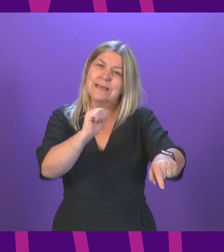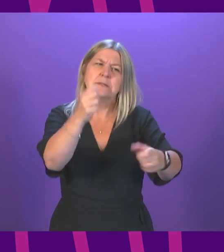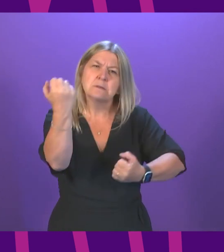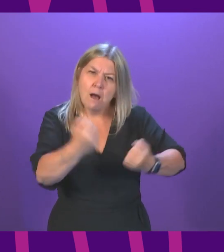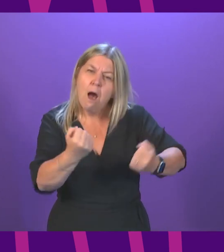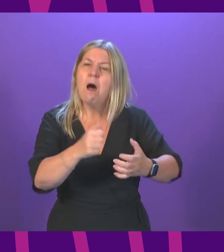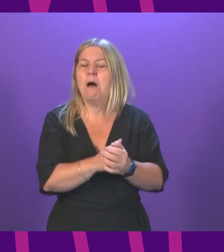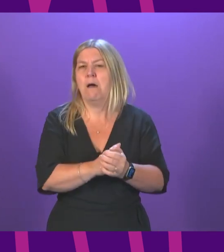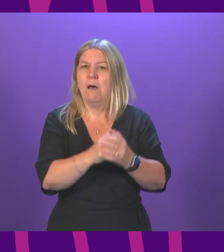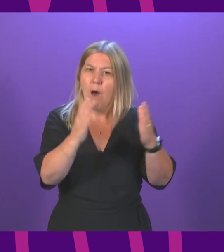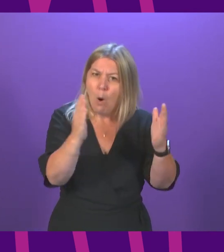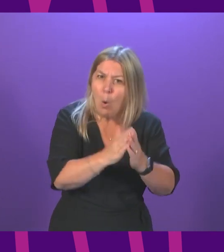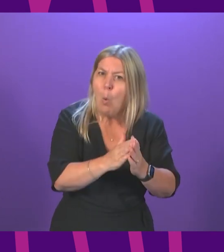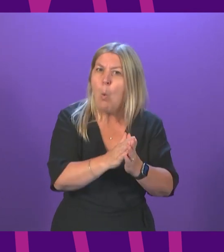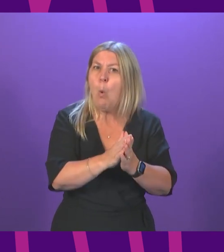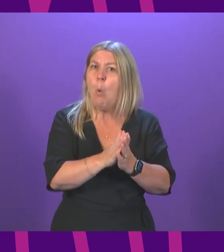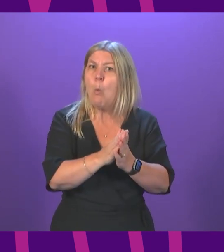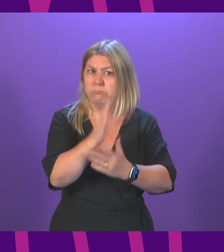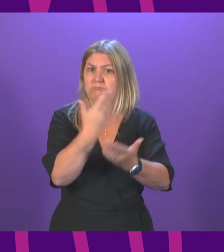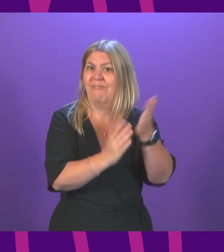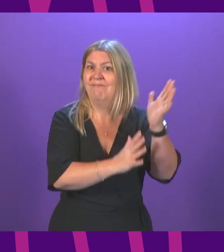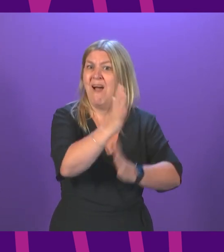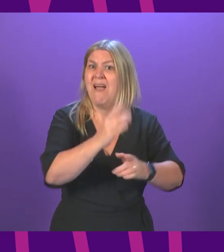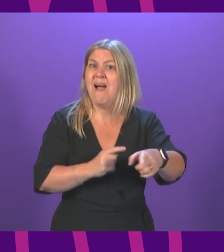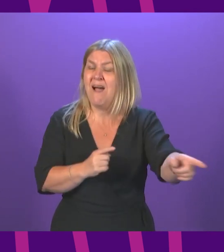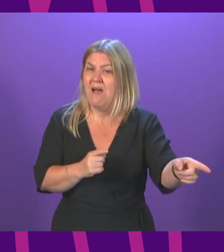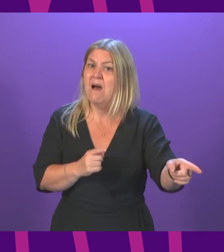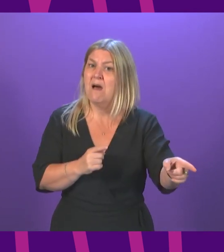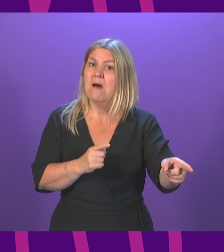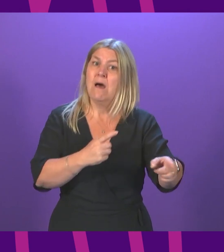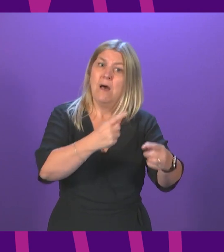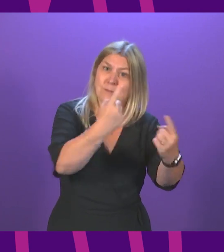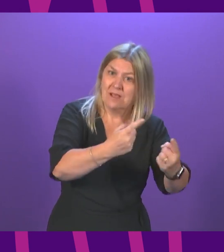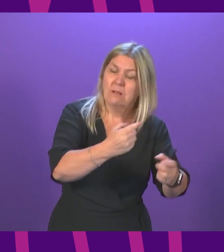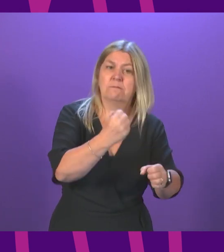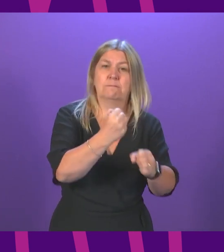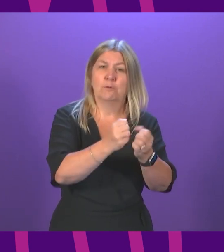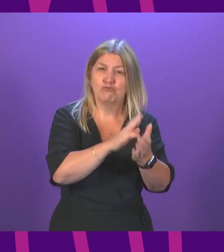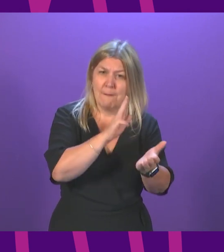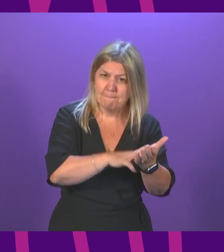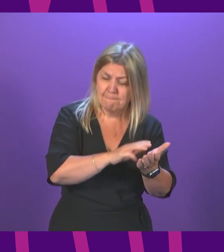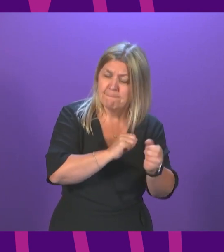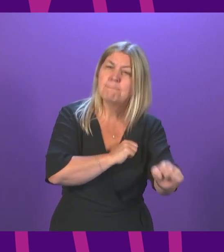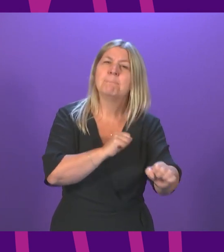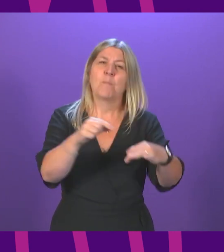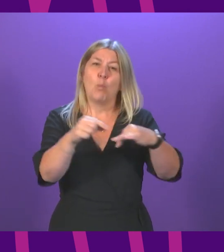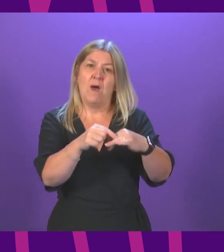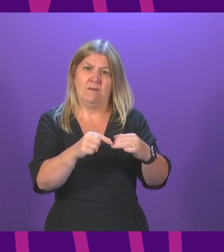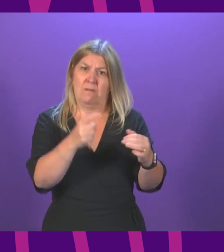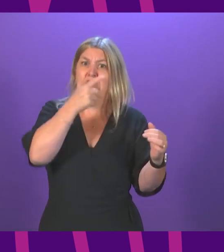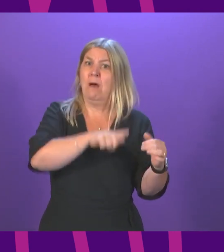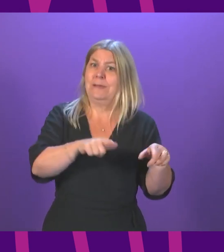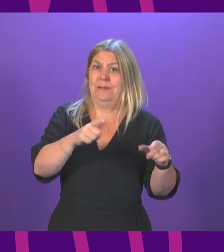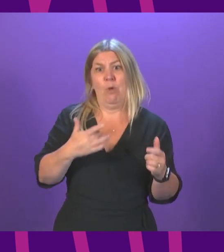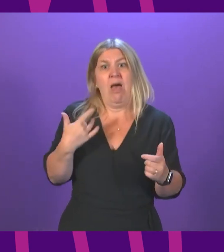torched. Graham and his wife count themselves lucky to have survived. He believes these cowardly attacks are linked to